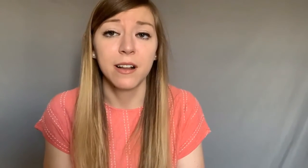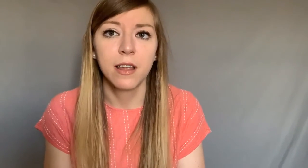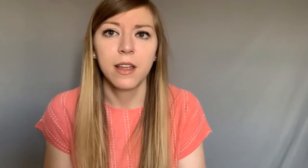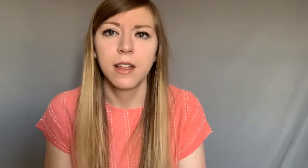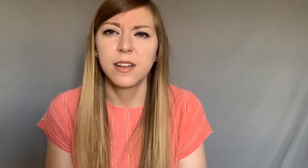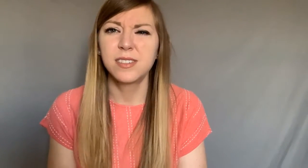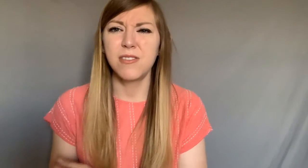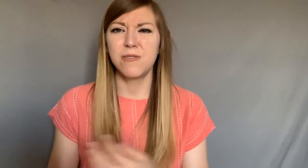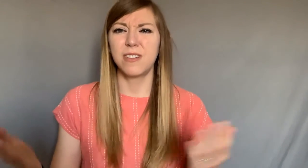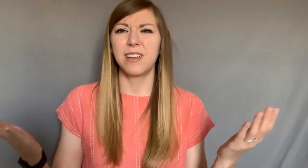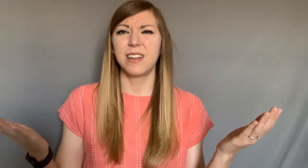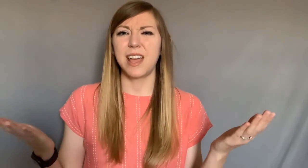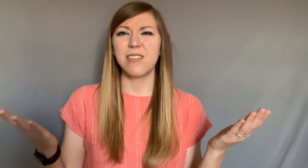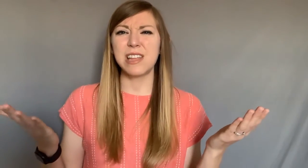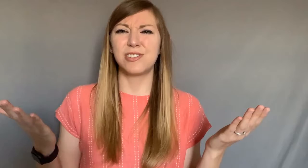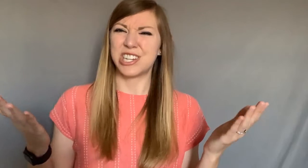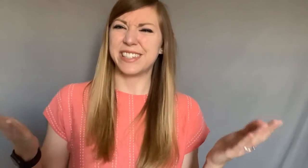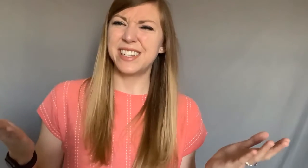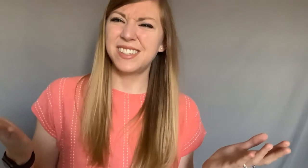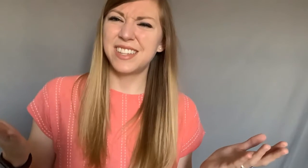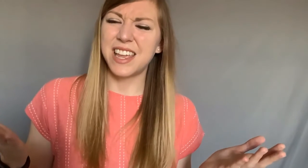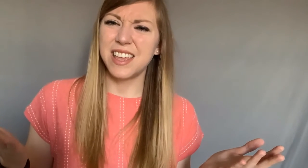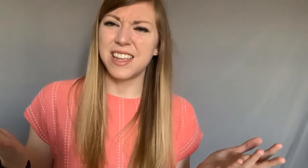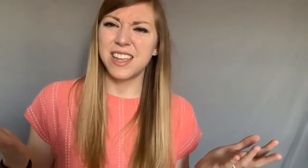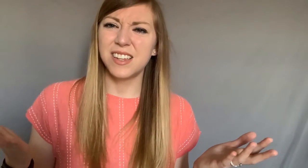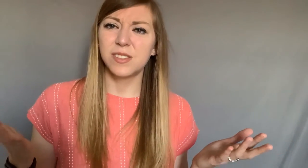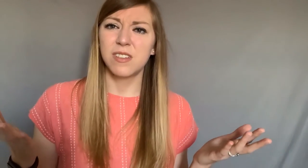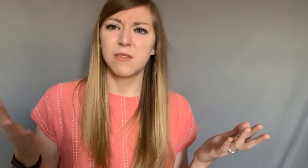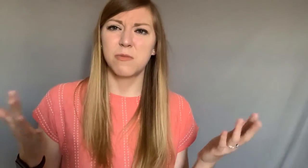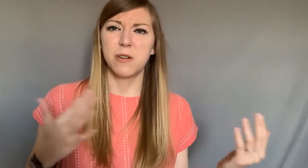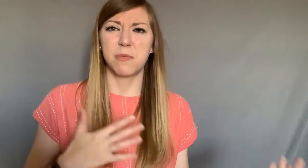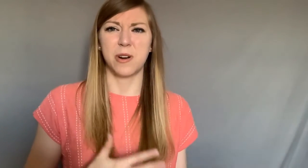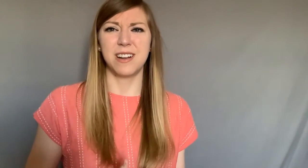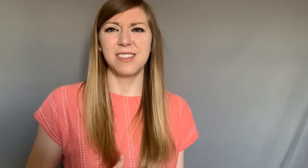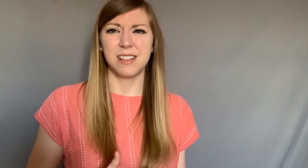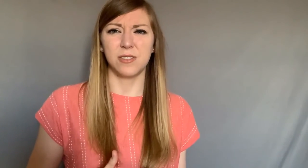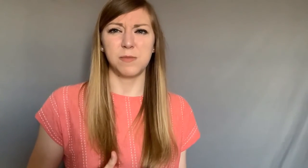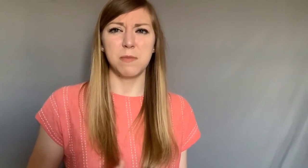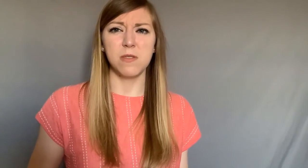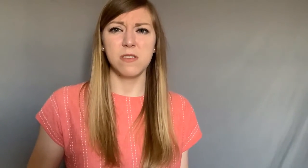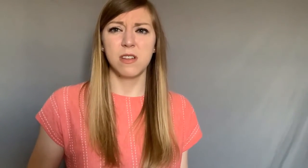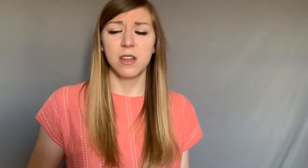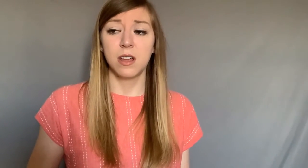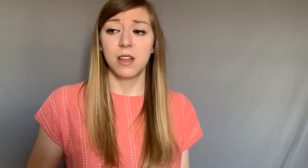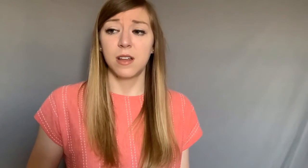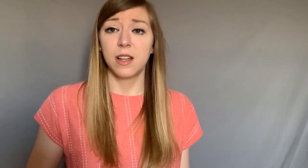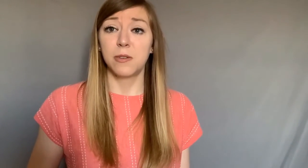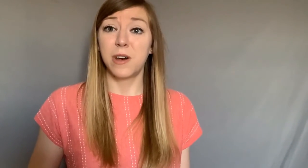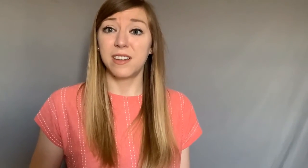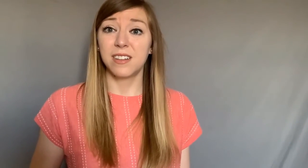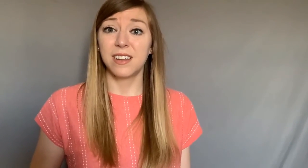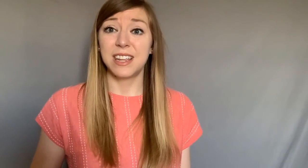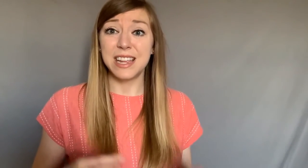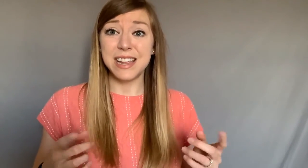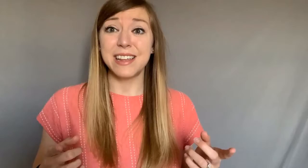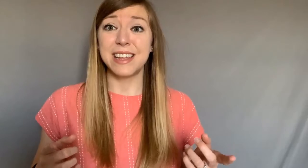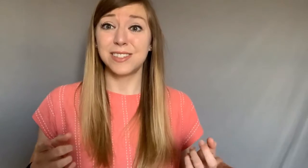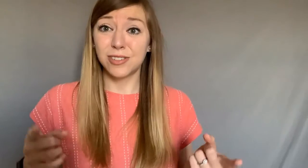so how can Jesus say that he's more important than those people well he is